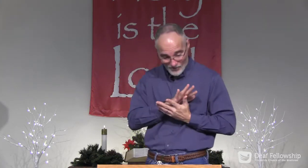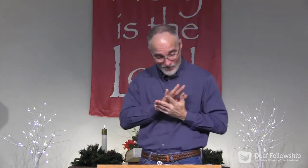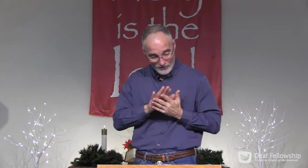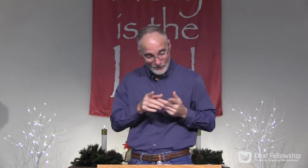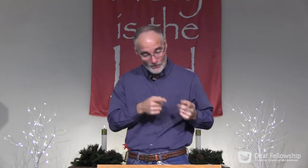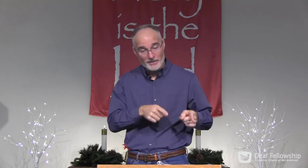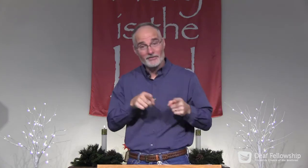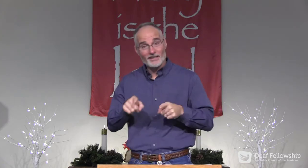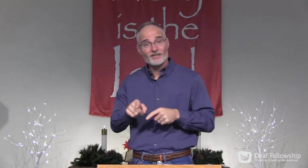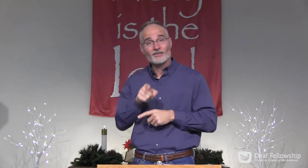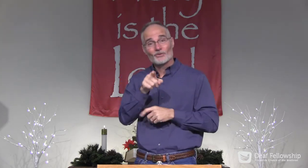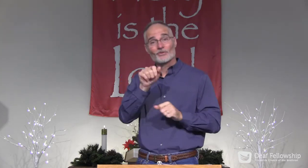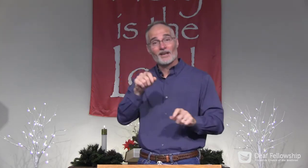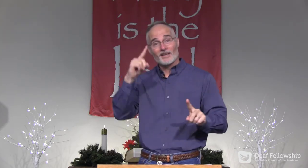Actually, Jesus said,